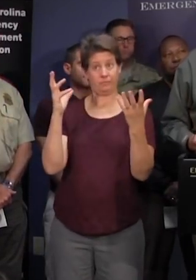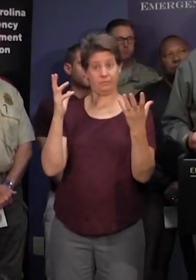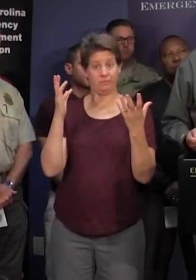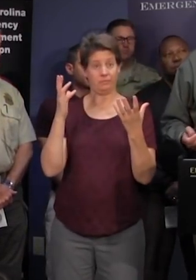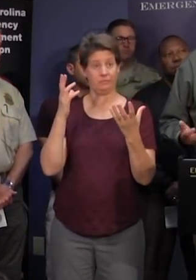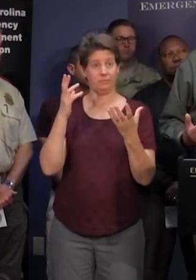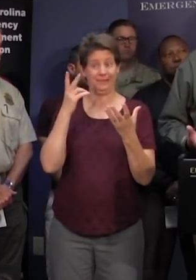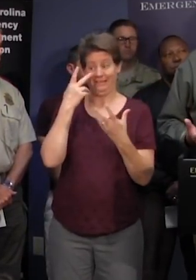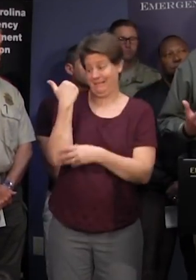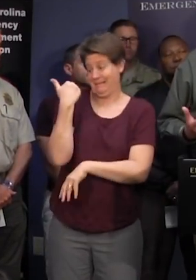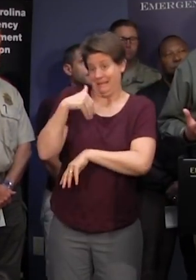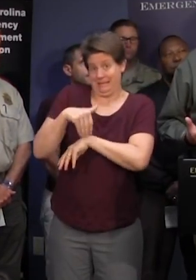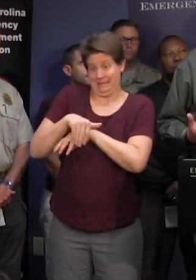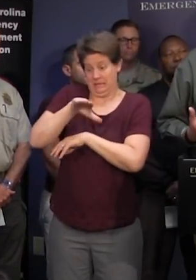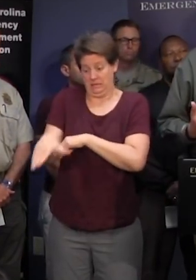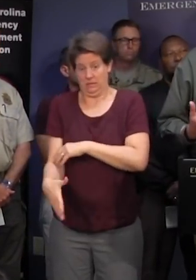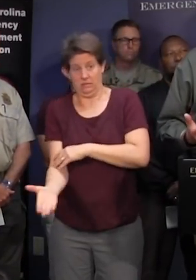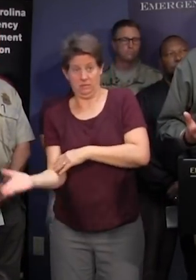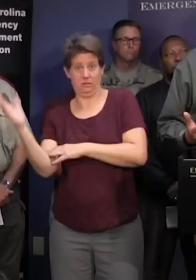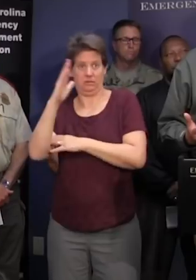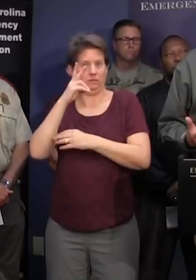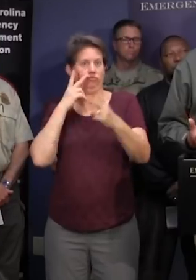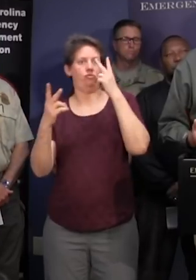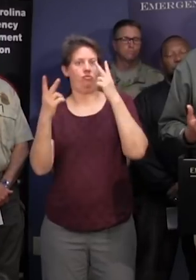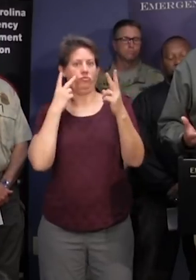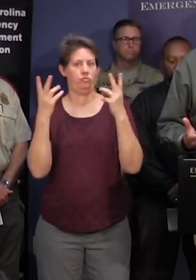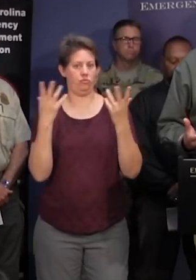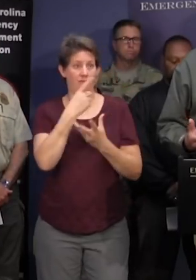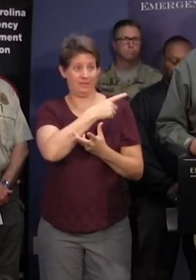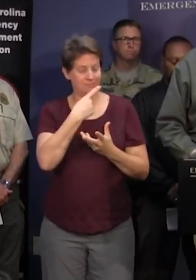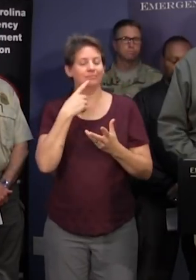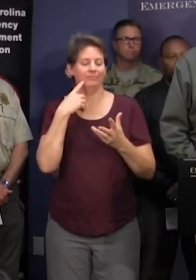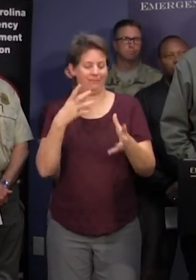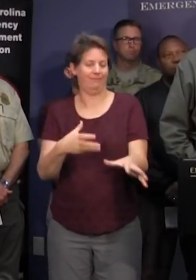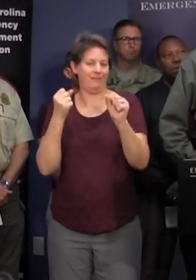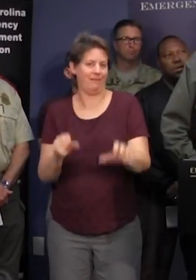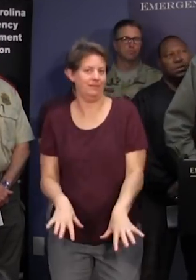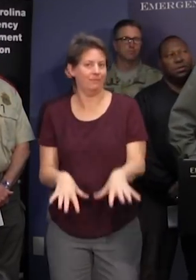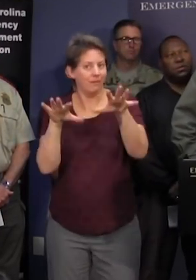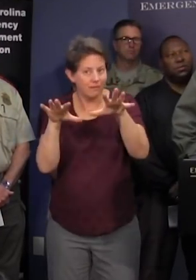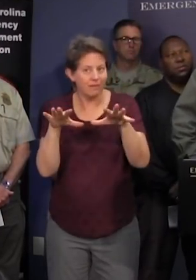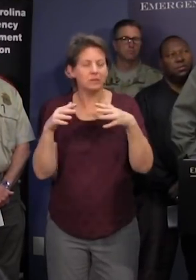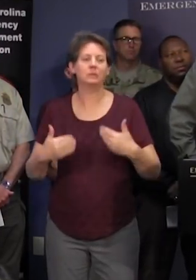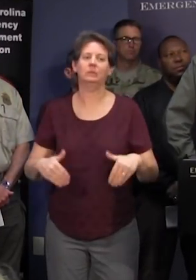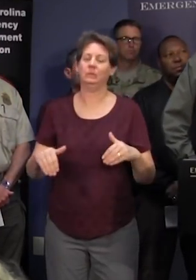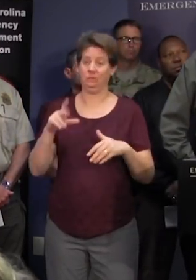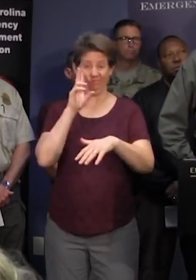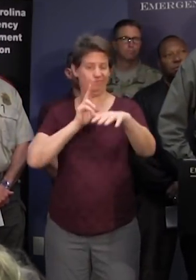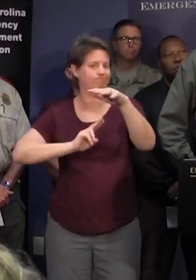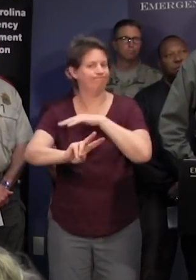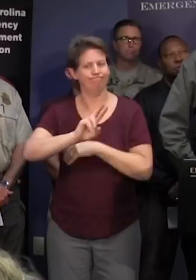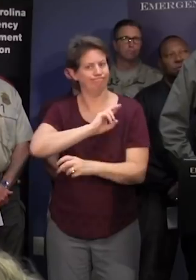happen last night and through today have as the governor's mentioned flash floods these flash floods very hard to predict